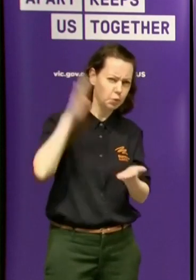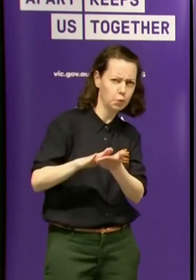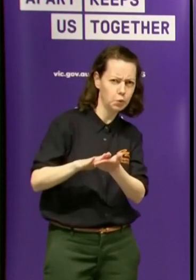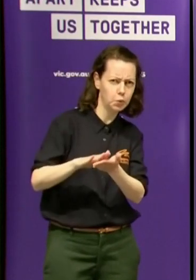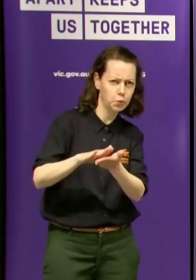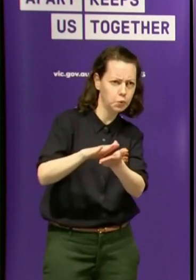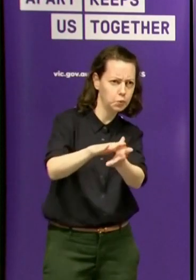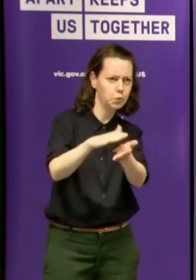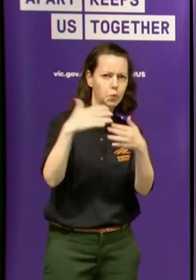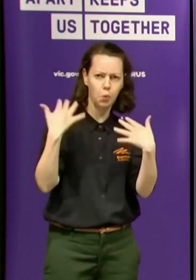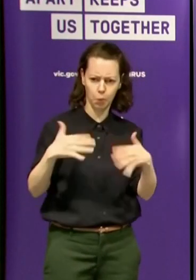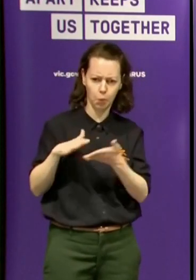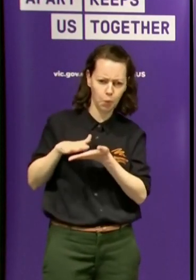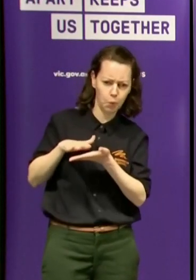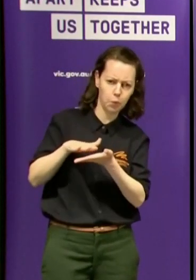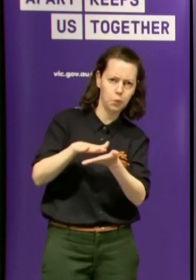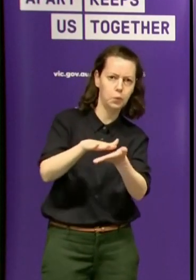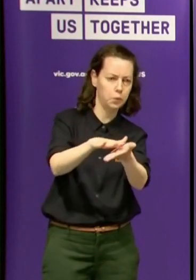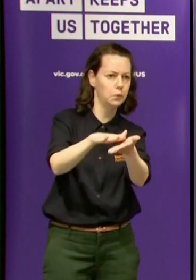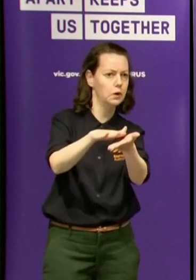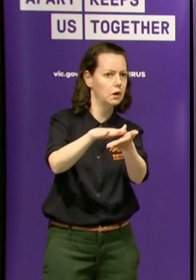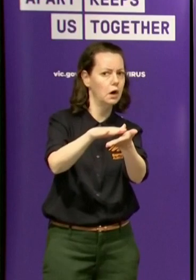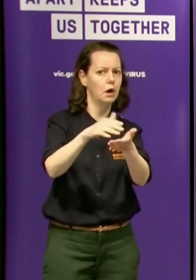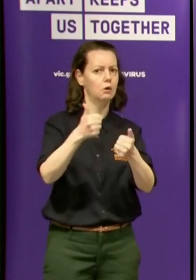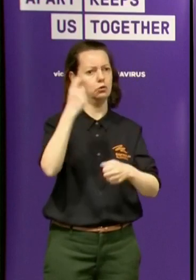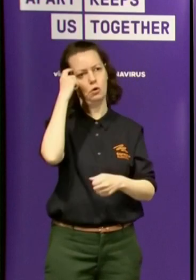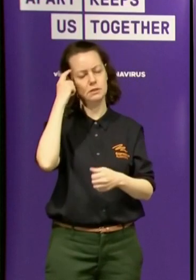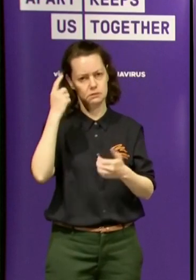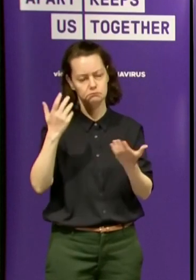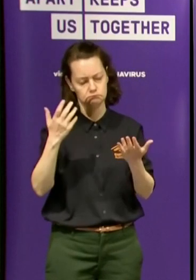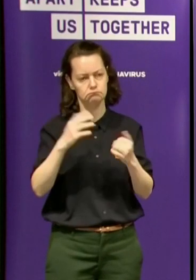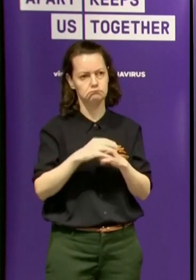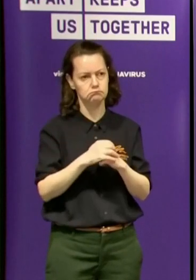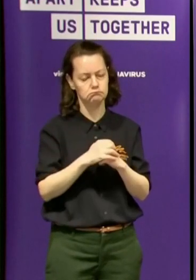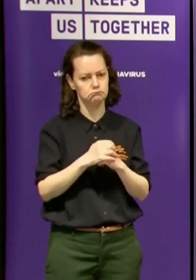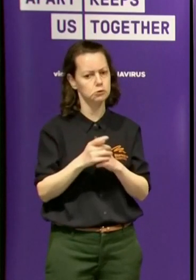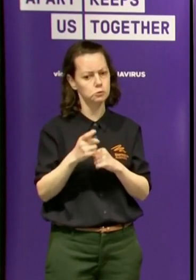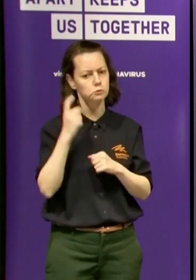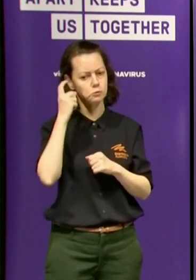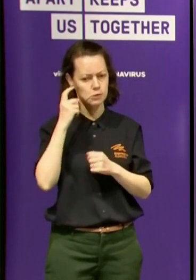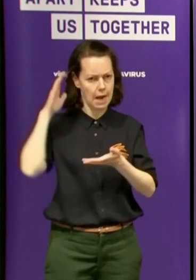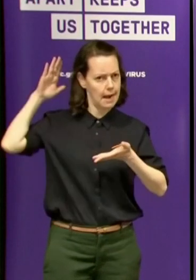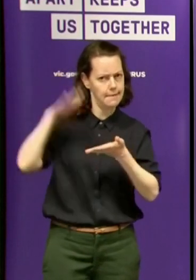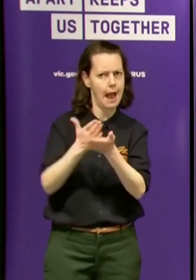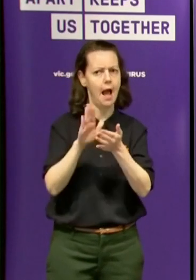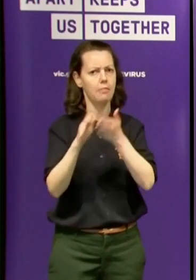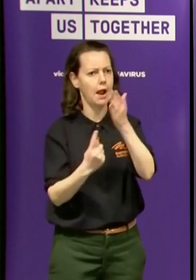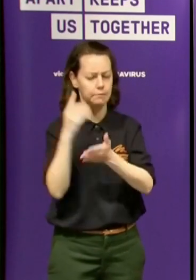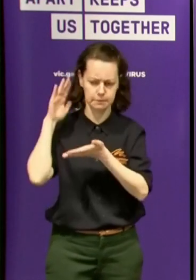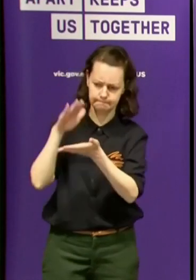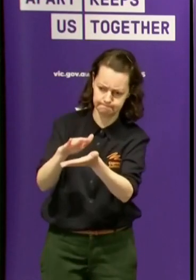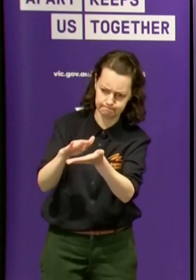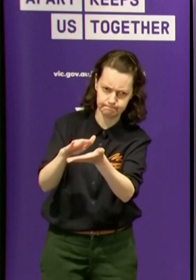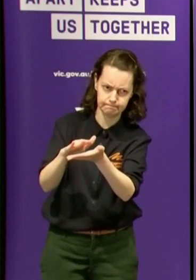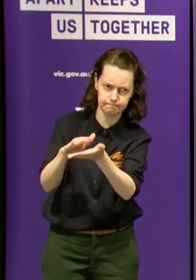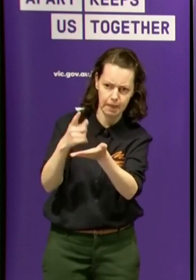but in a manifest sense, then of course common sense always guides us. We will look at what sits behind those numbers and then we'll have